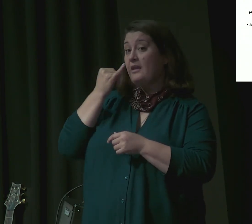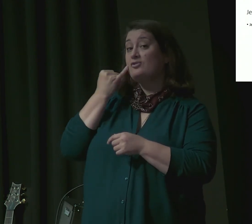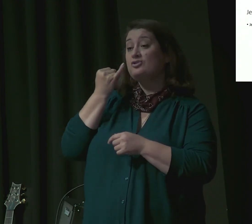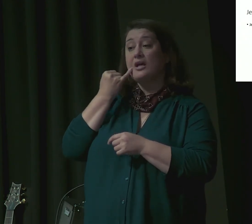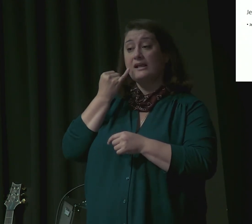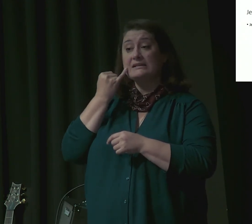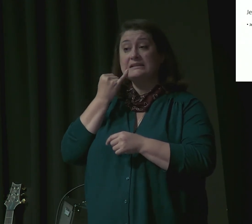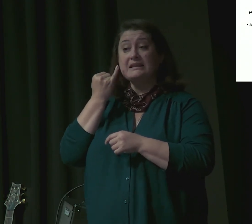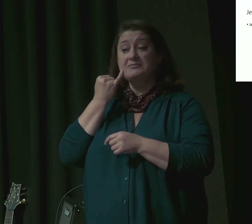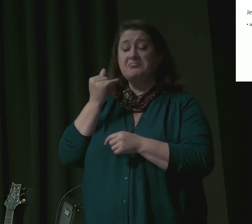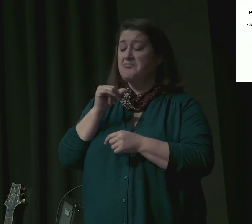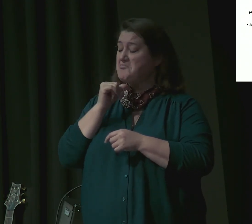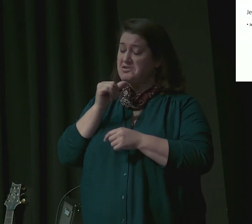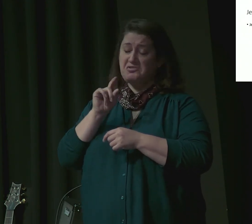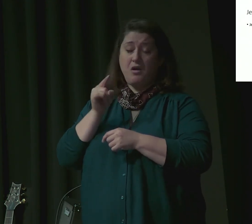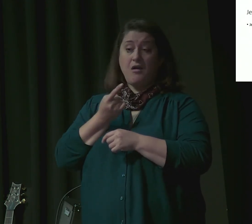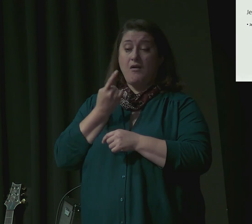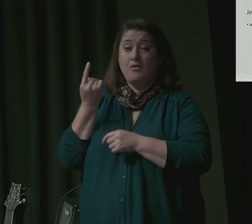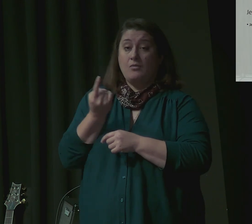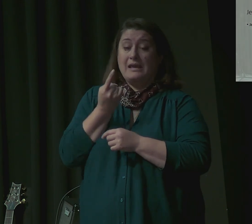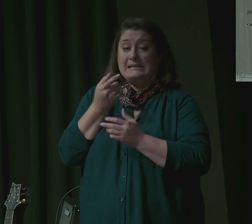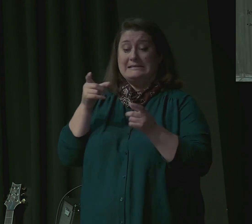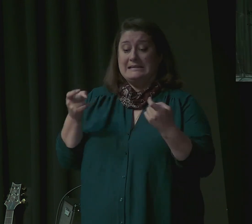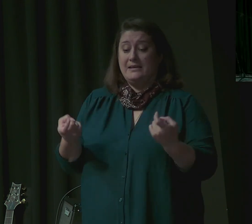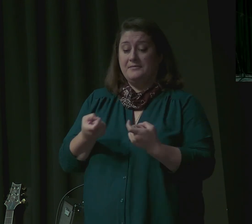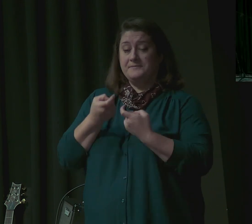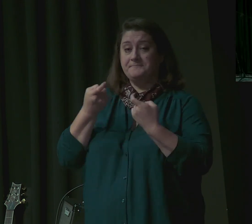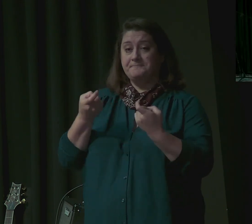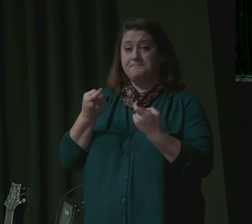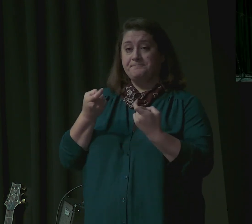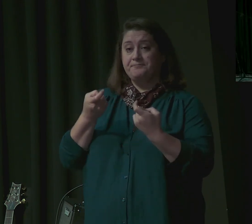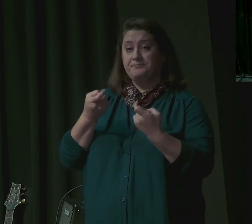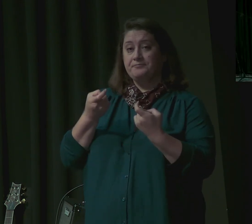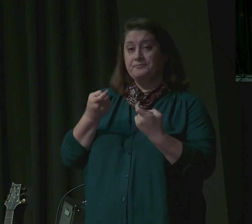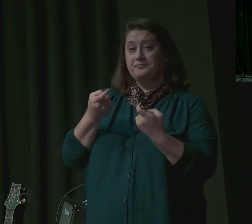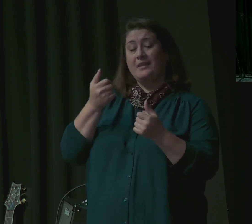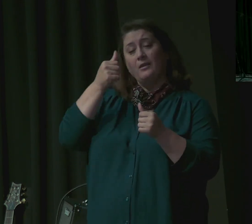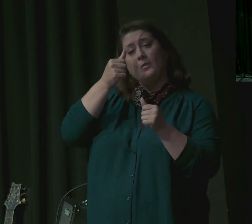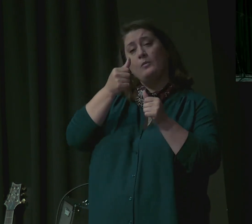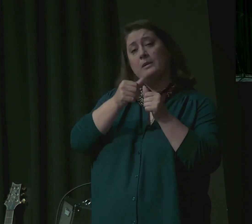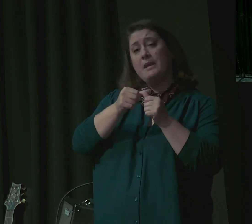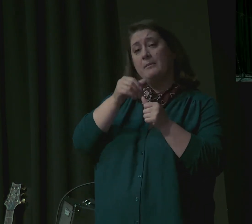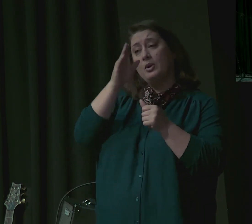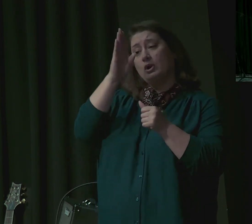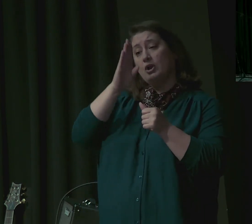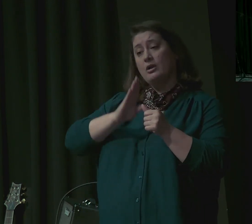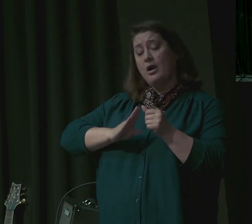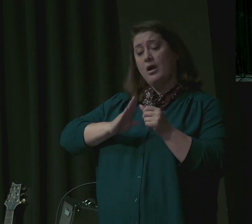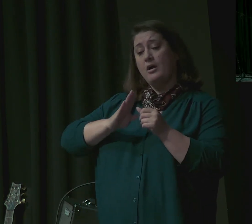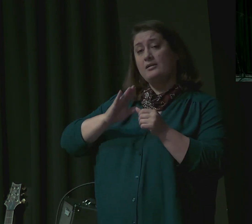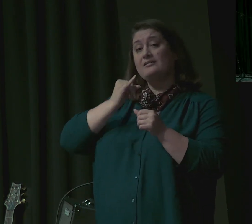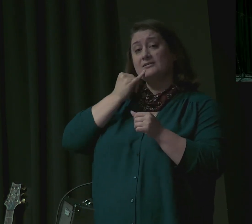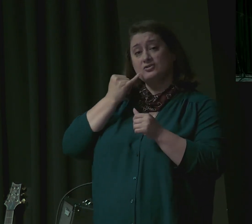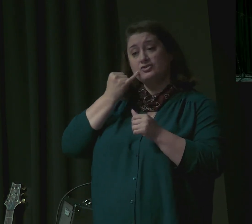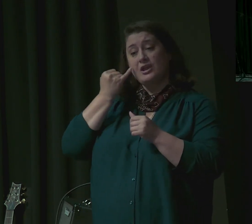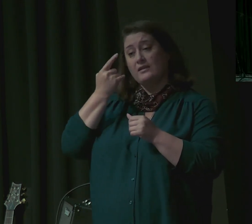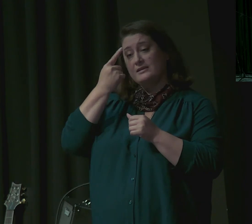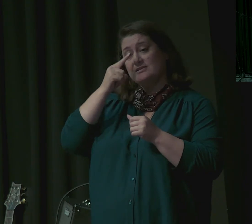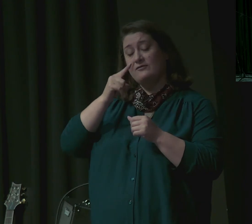the jealousy of God over His people and the right jealousy of spouses in marriage. Sinful jealousy